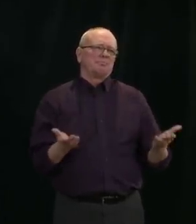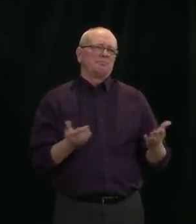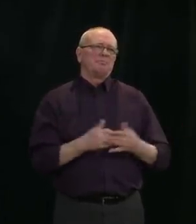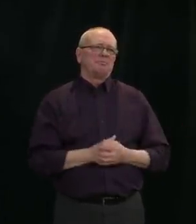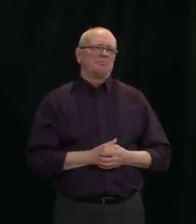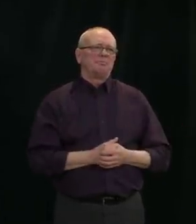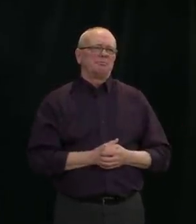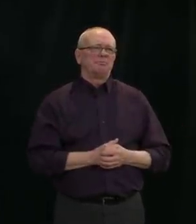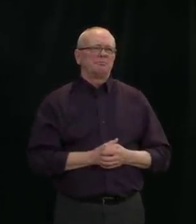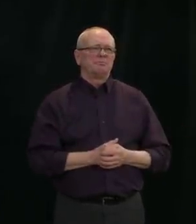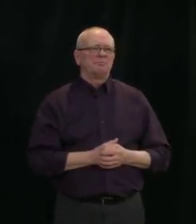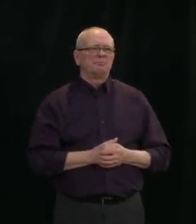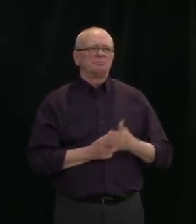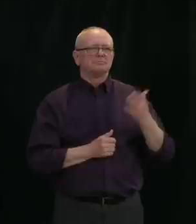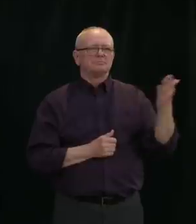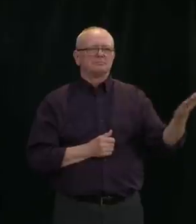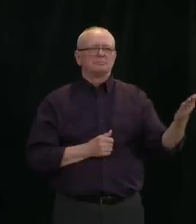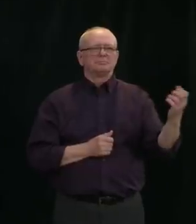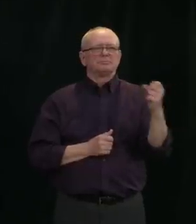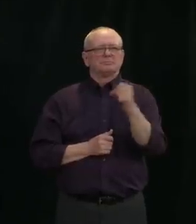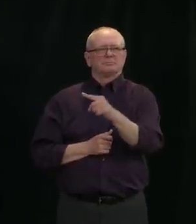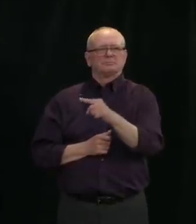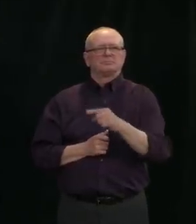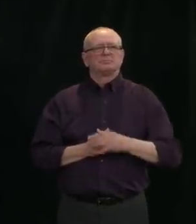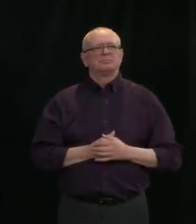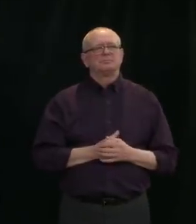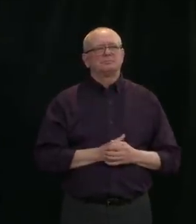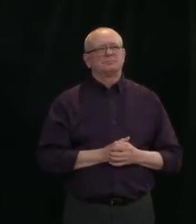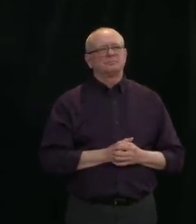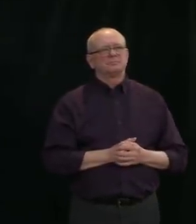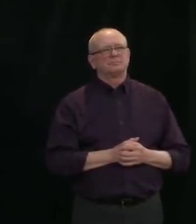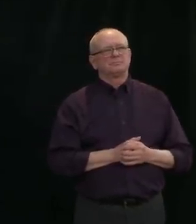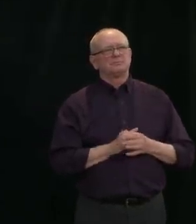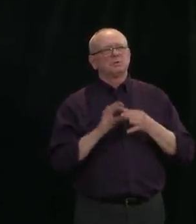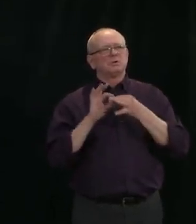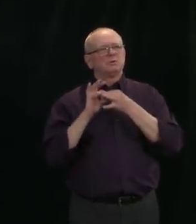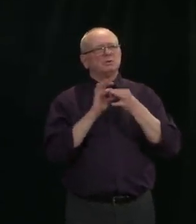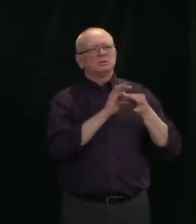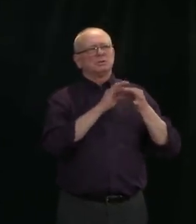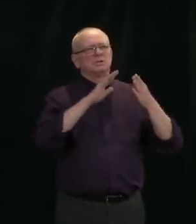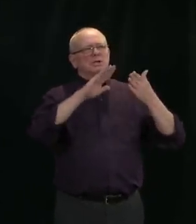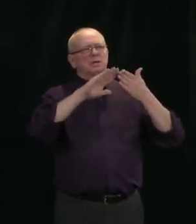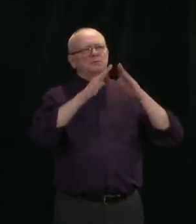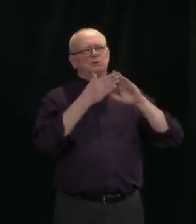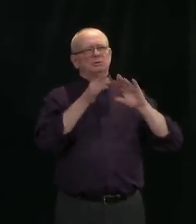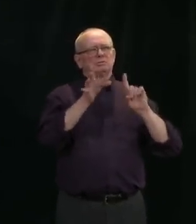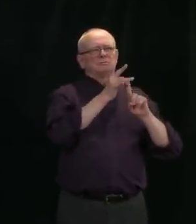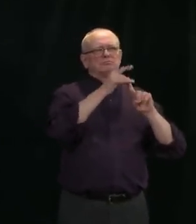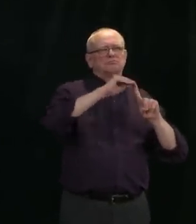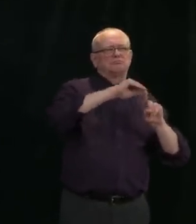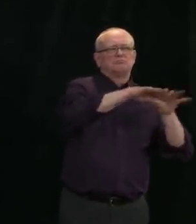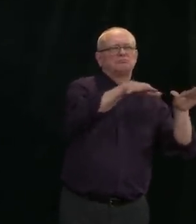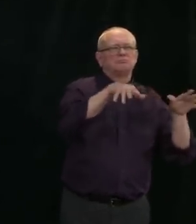Just to go back to what you mentioned about community spread. Can you speak a little bit more about what that means